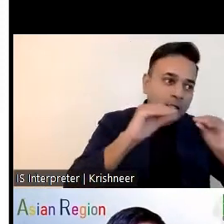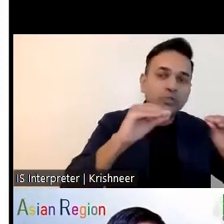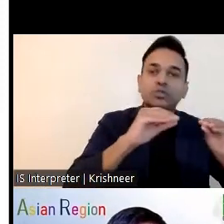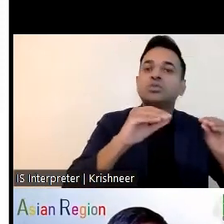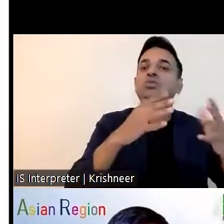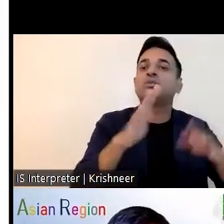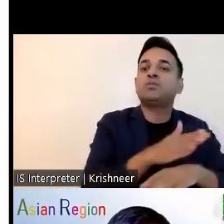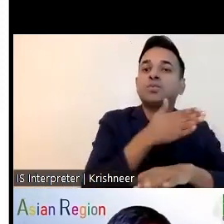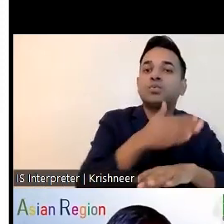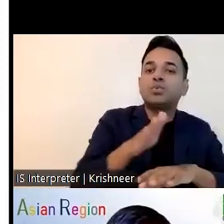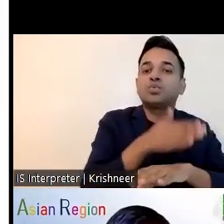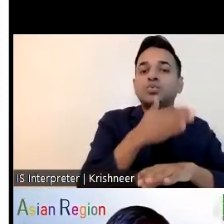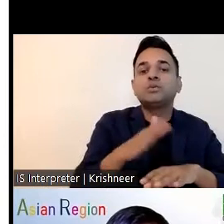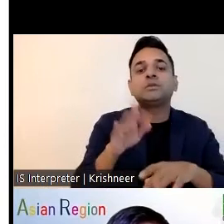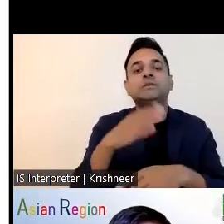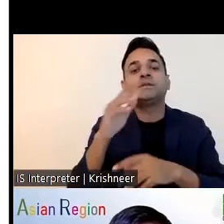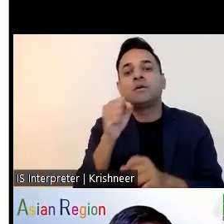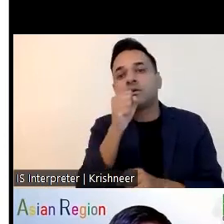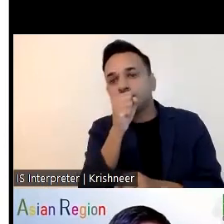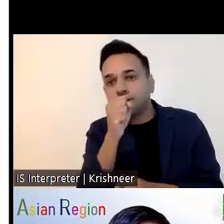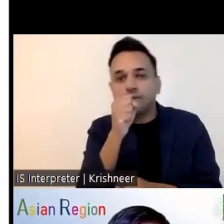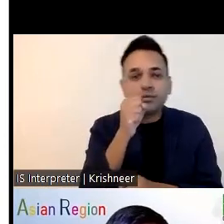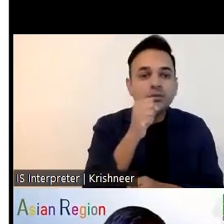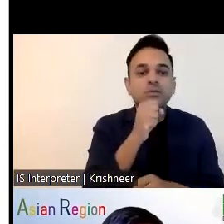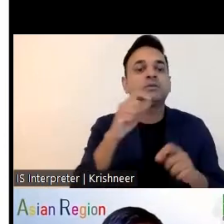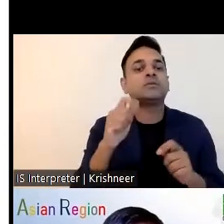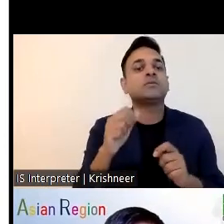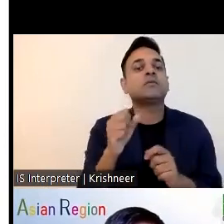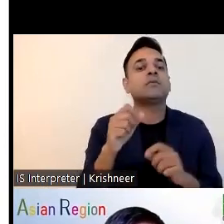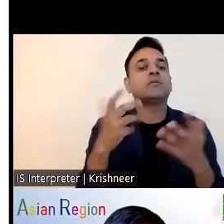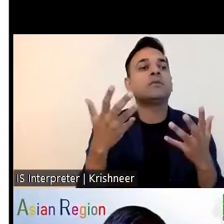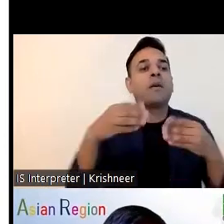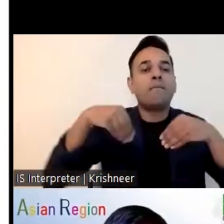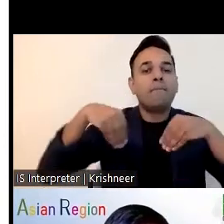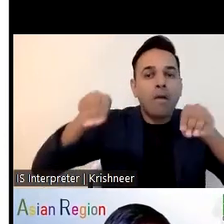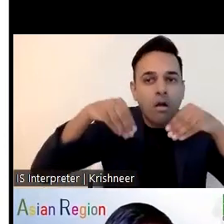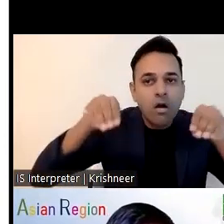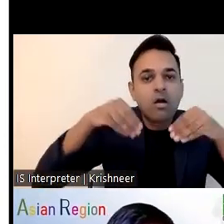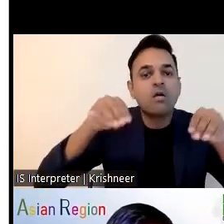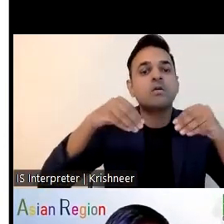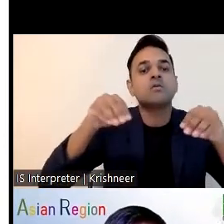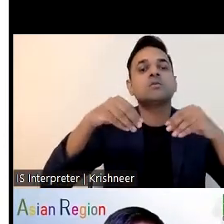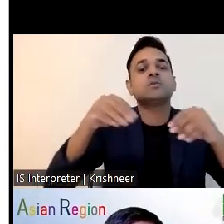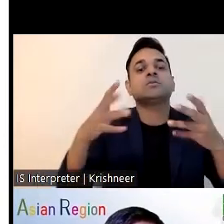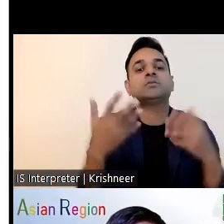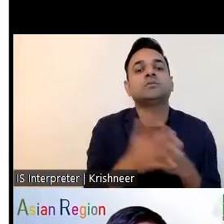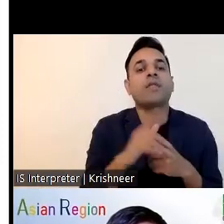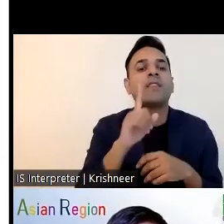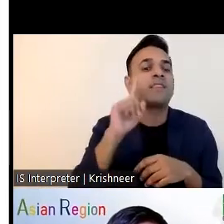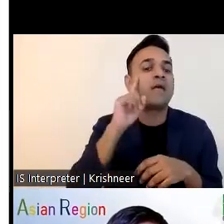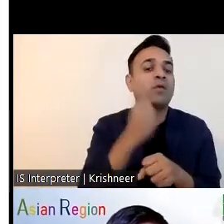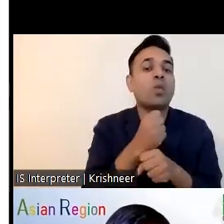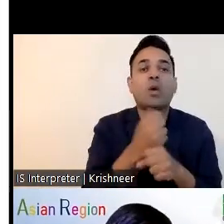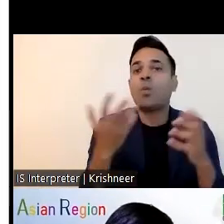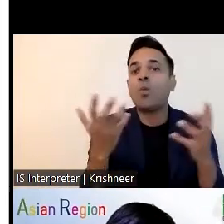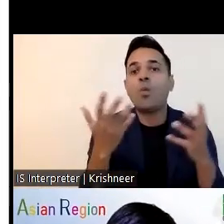they said that person with disability uh physical disabilities are working as a receptionist as a customer service agent uh currently